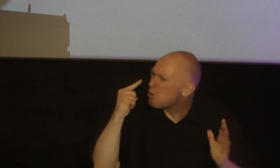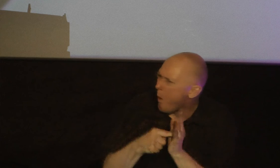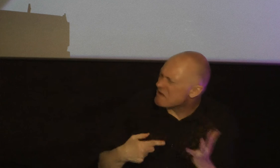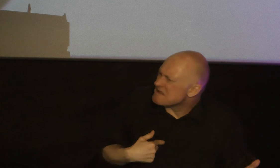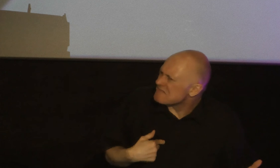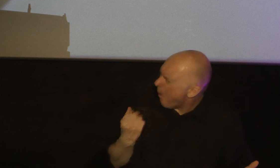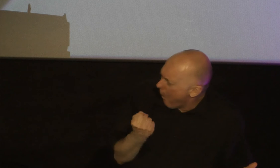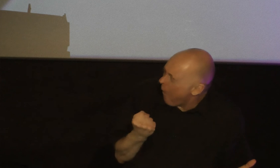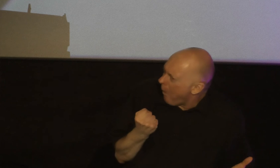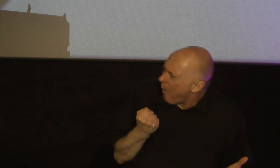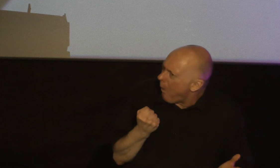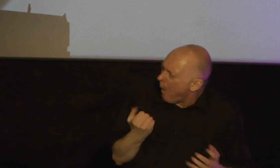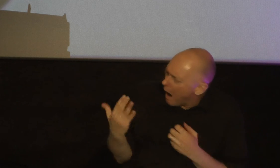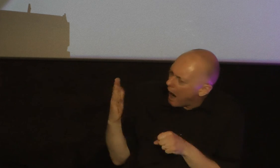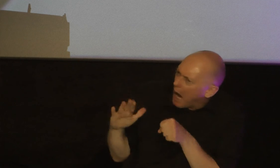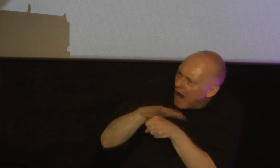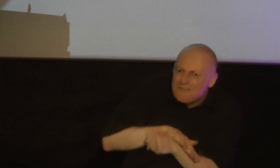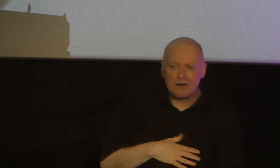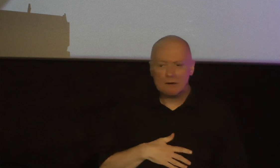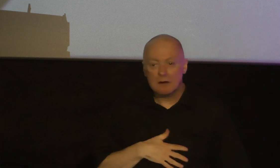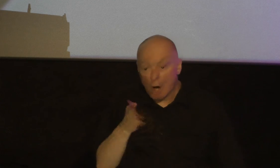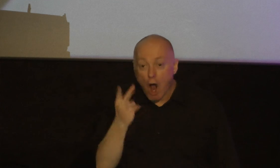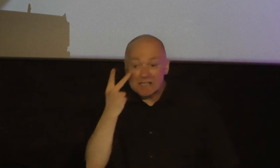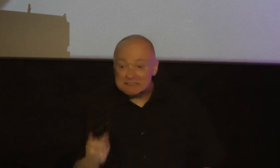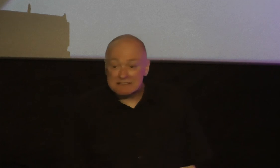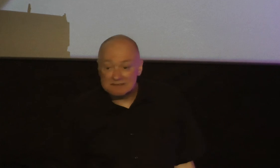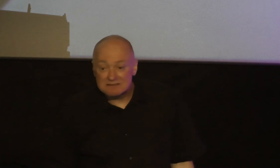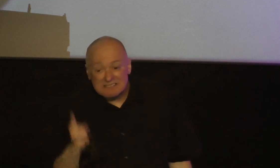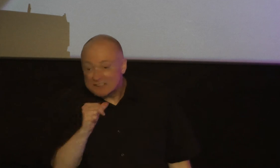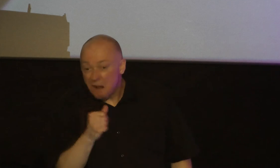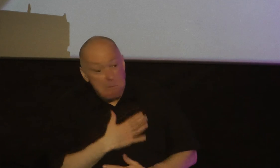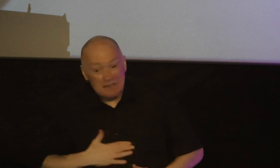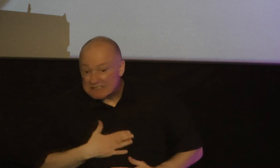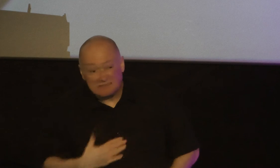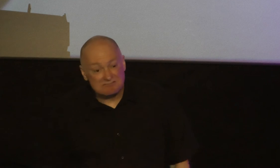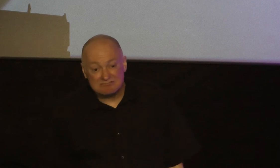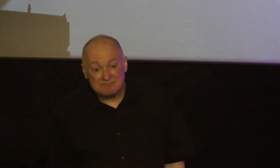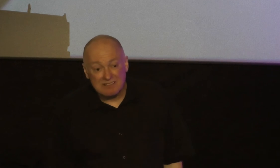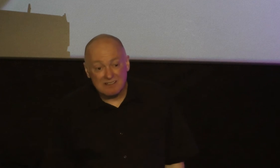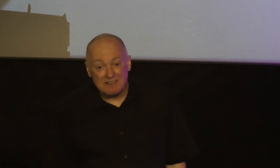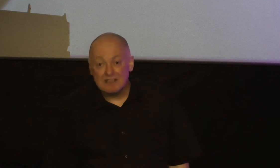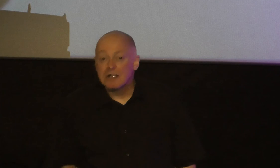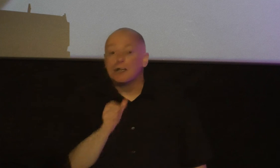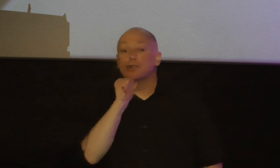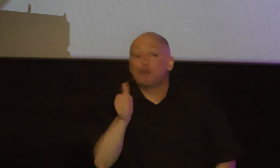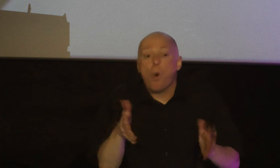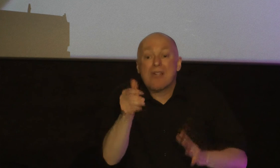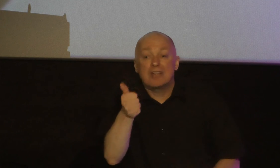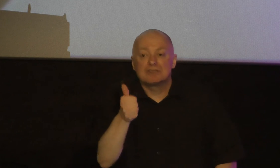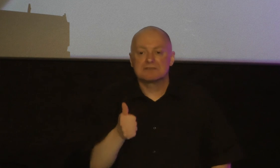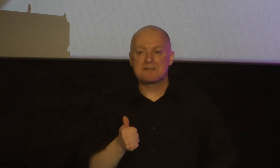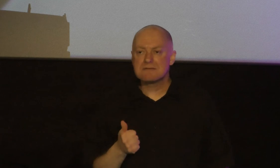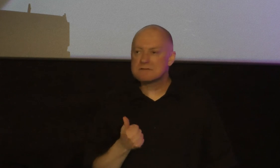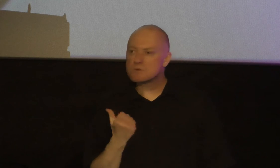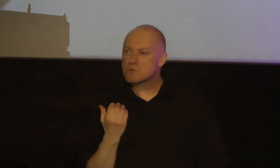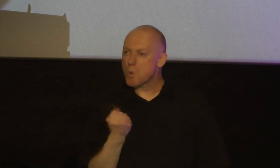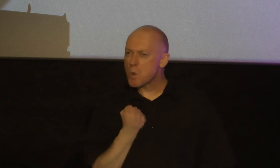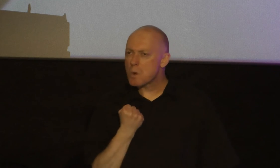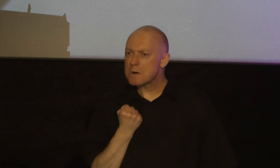it does not accomplish that which pleases God that's what James is saying he's saying don't let yourself go there don't let yourself get